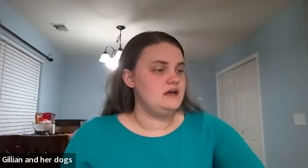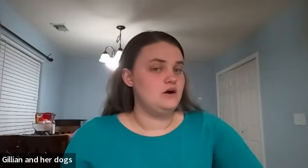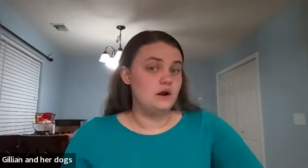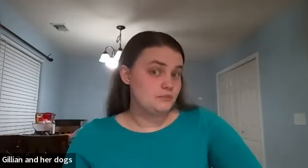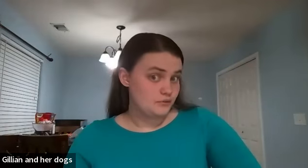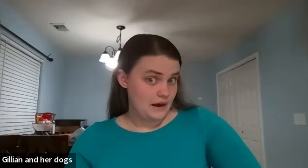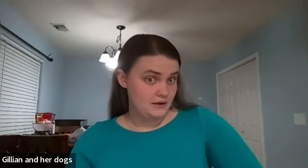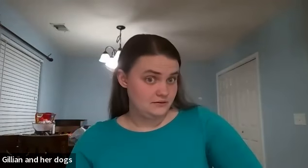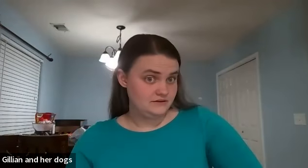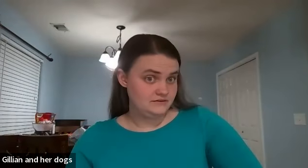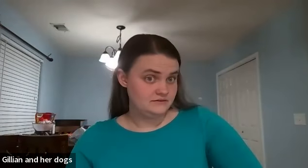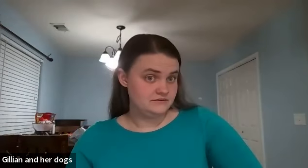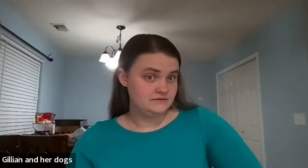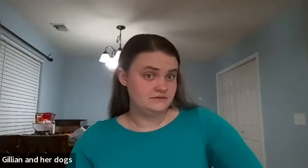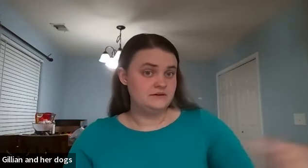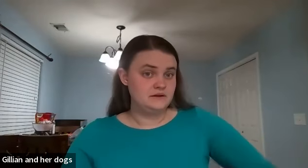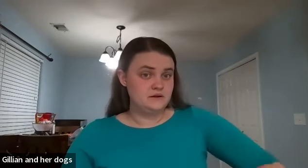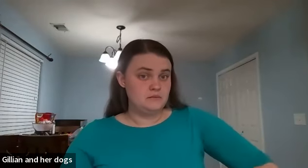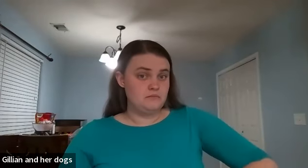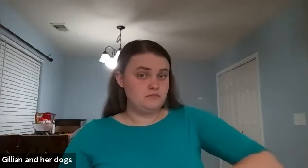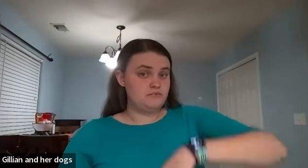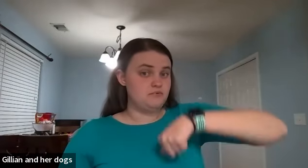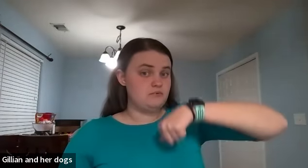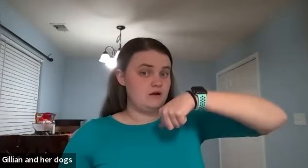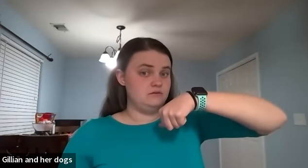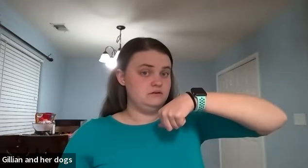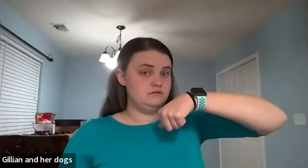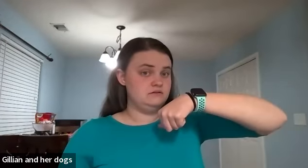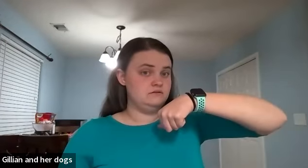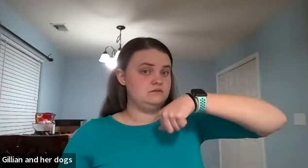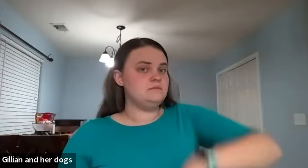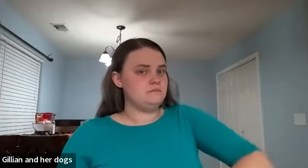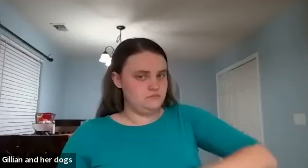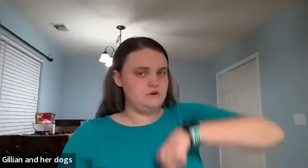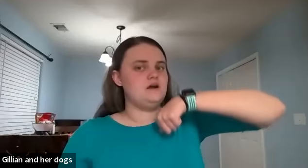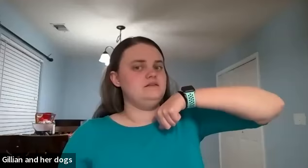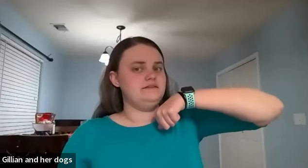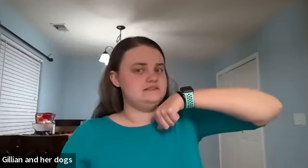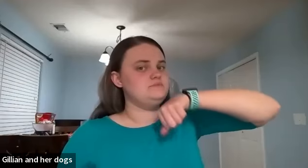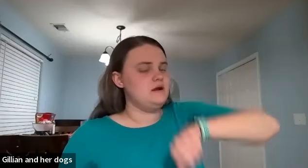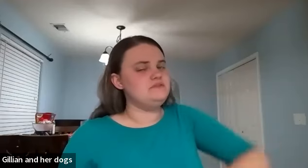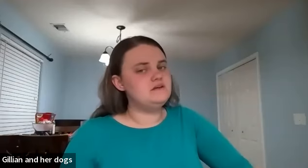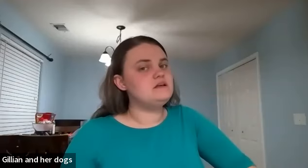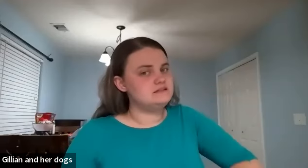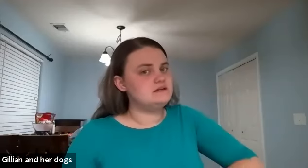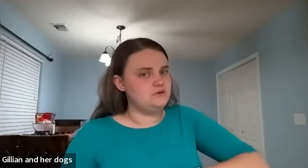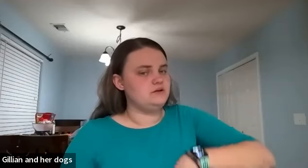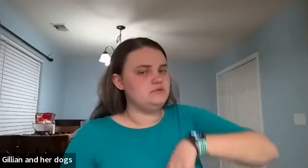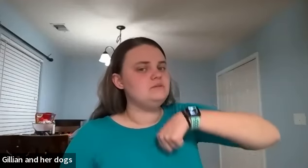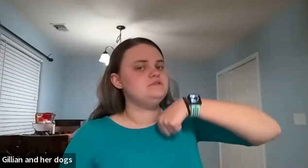had our proud proud proud like the zip i would think of like a zipper like you're pulling up